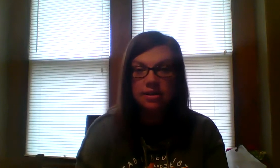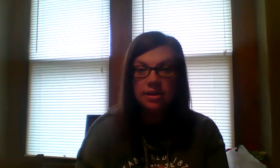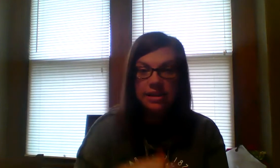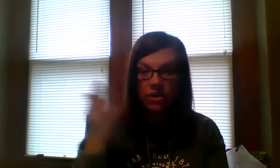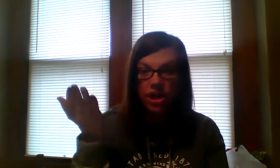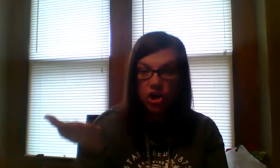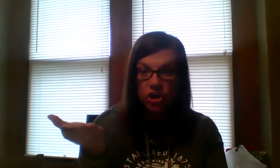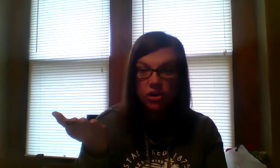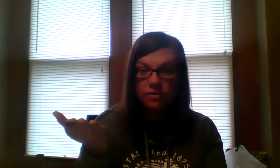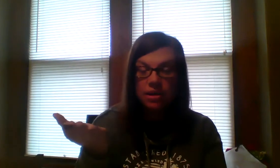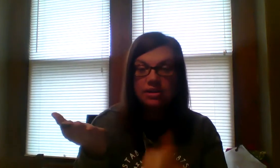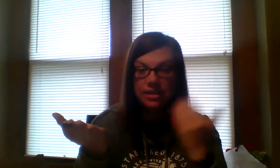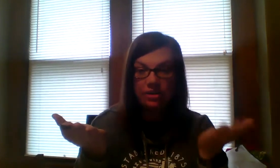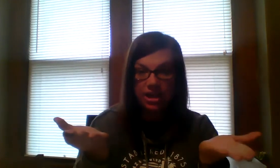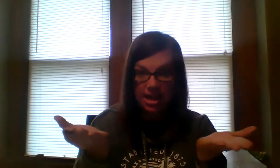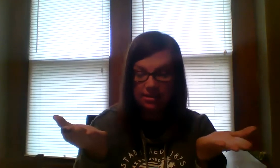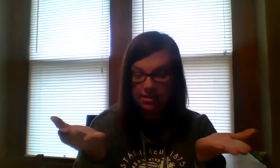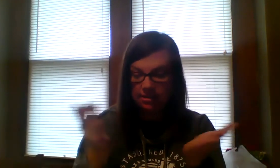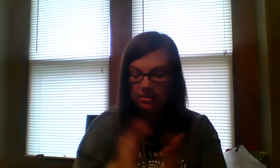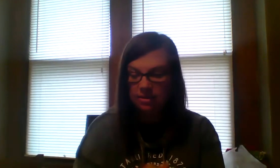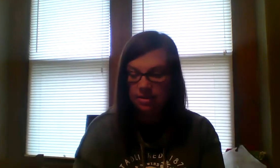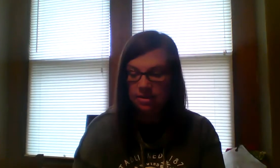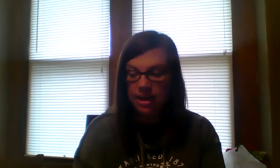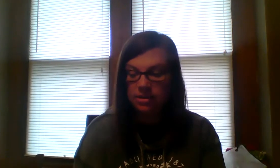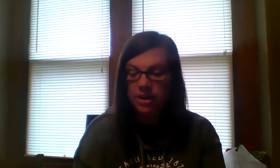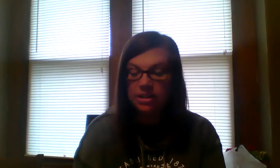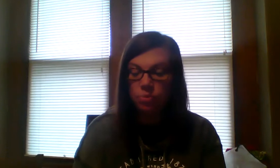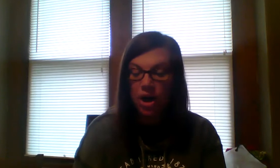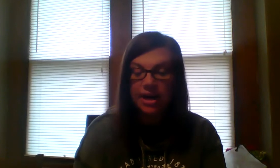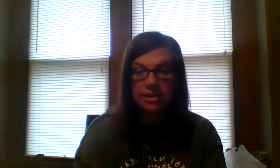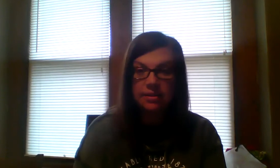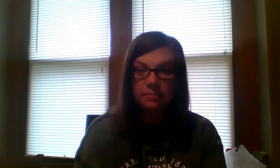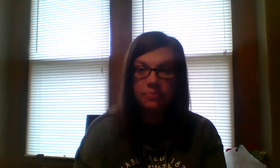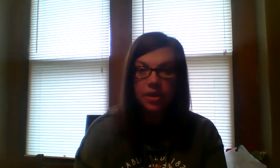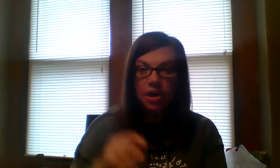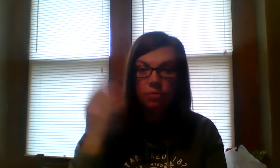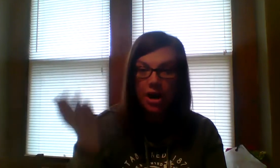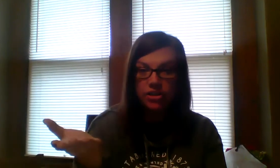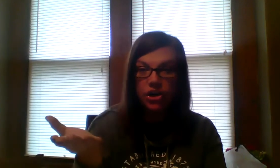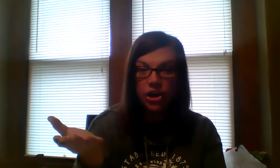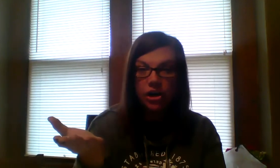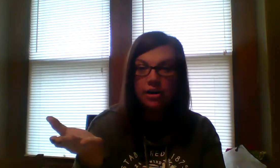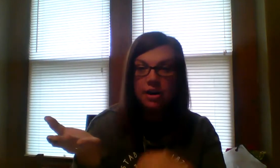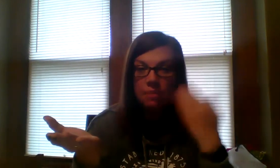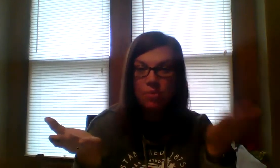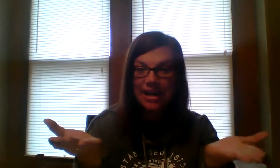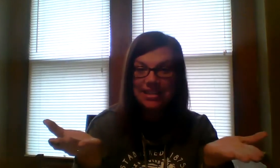Cloudy, cloudier, cloudiest. The next one is bright, brighter, brightest.